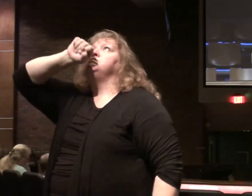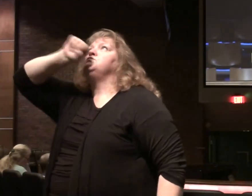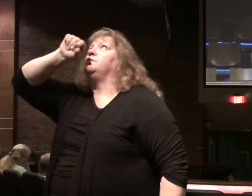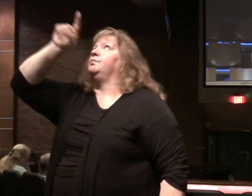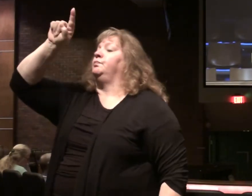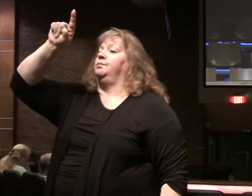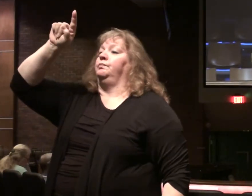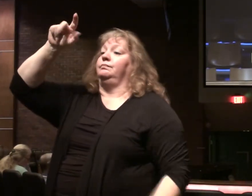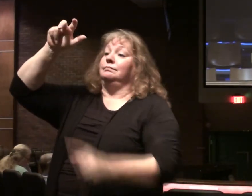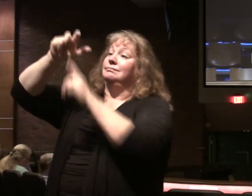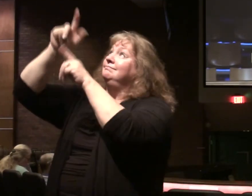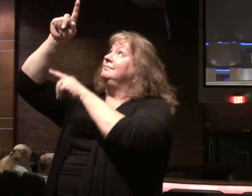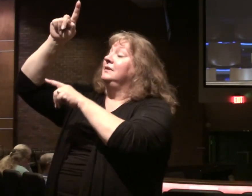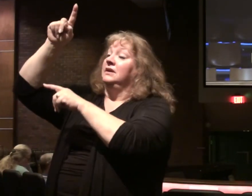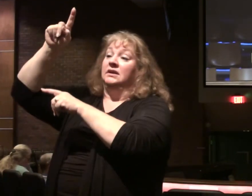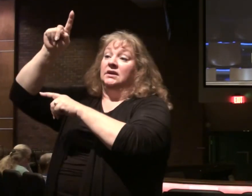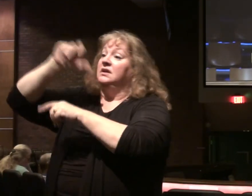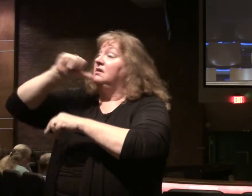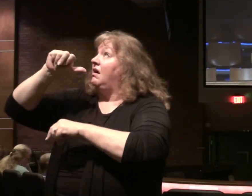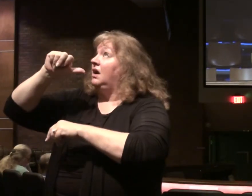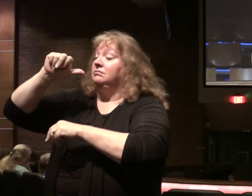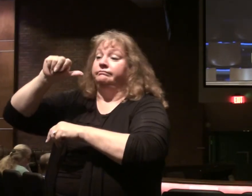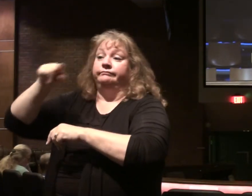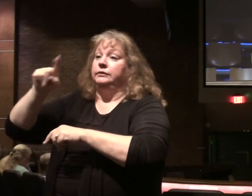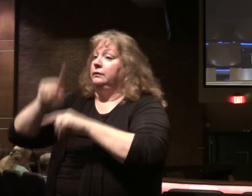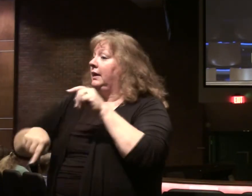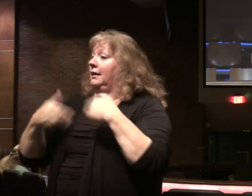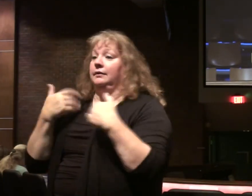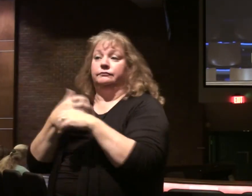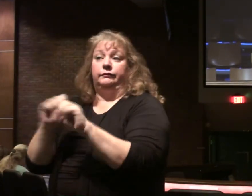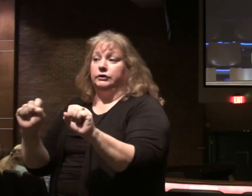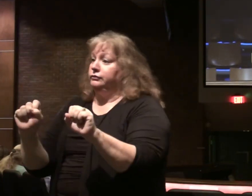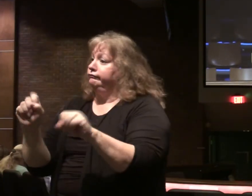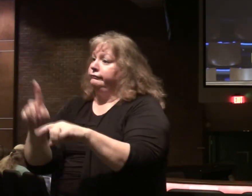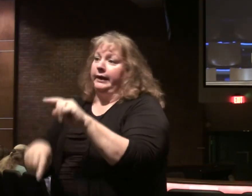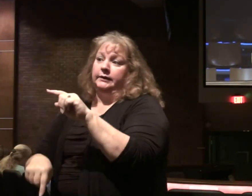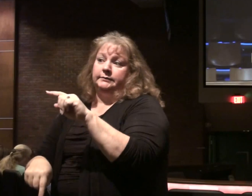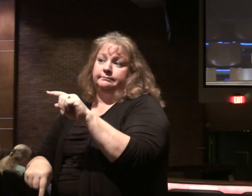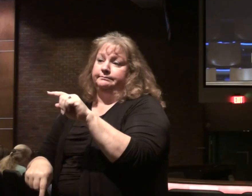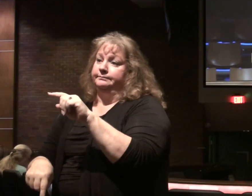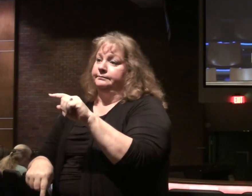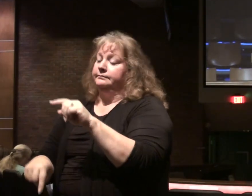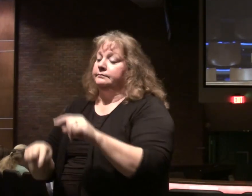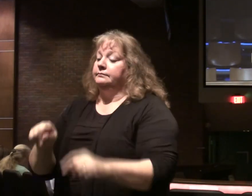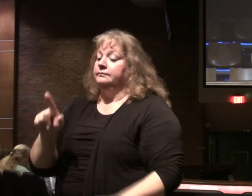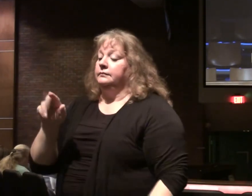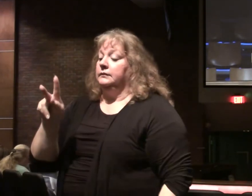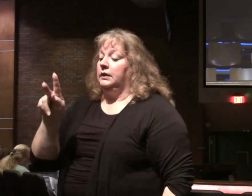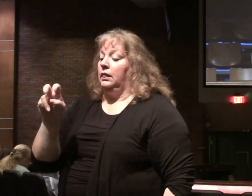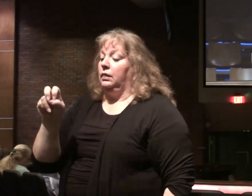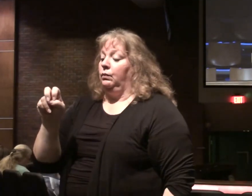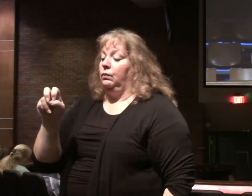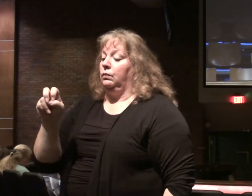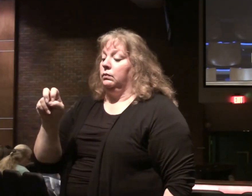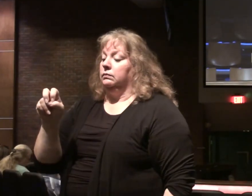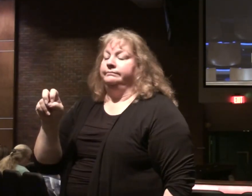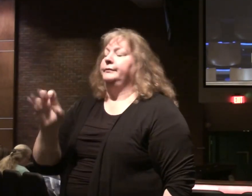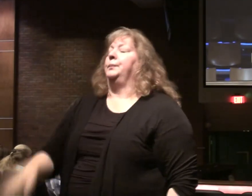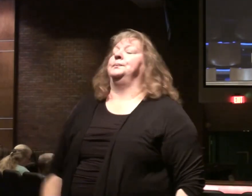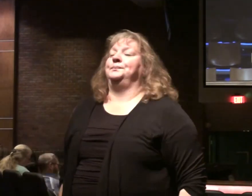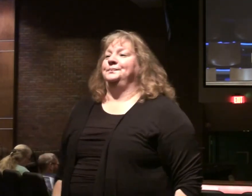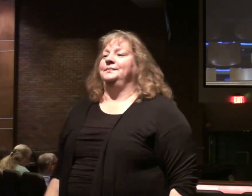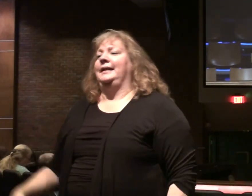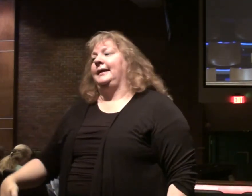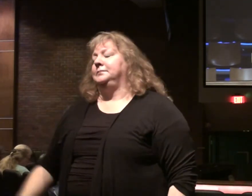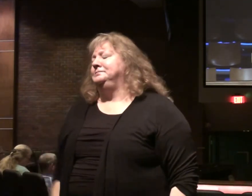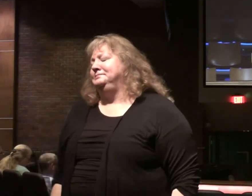If you don't, you can't be my disciple. You can't be saved. Go to, go back to Luke. Don't go back to